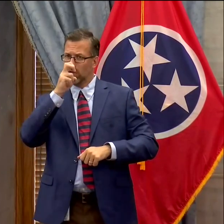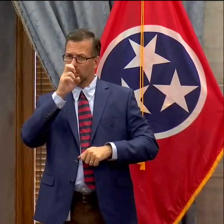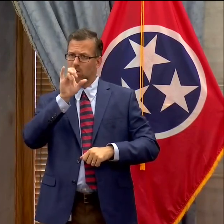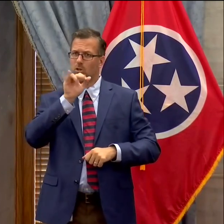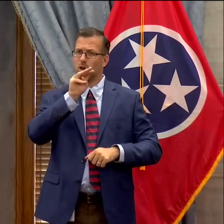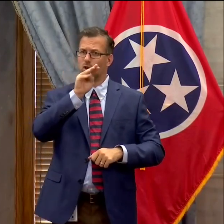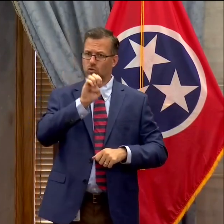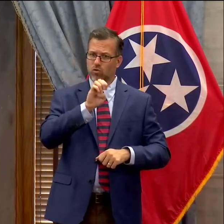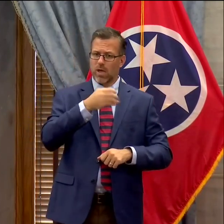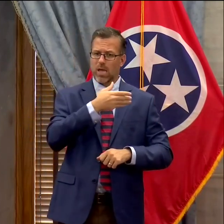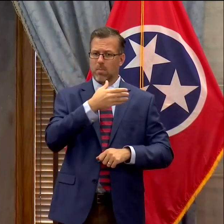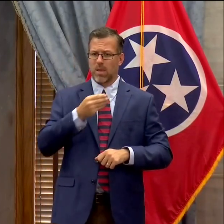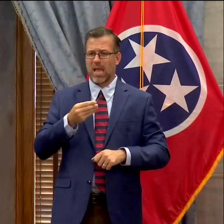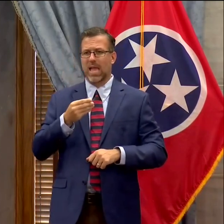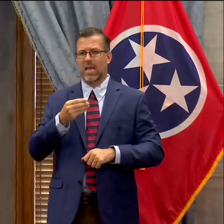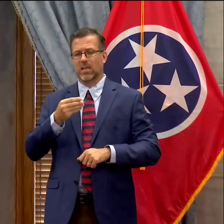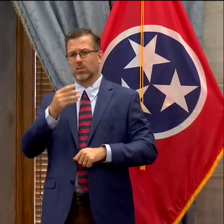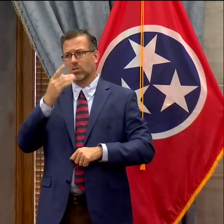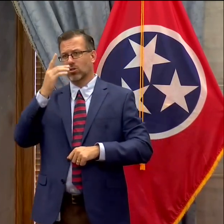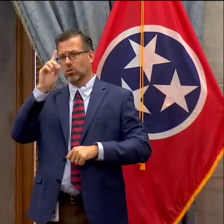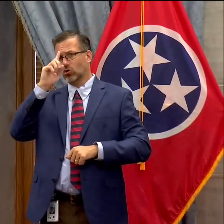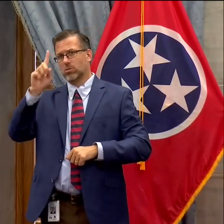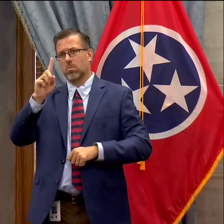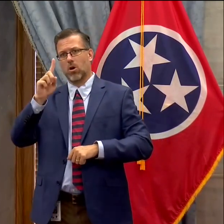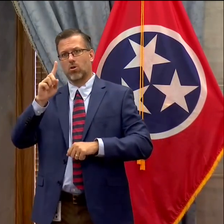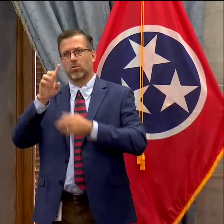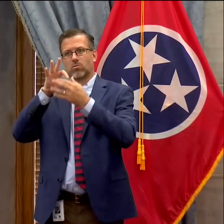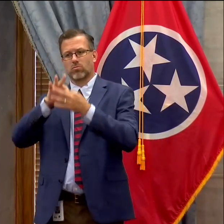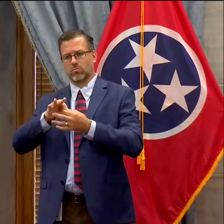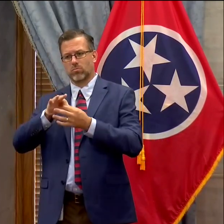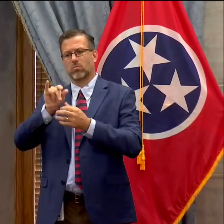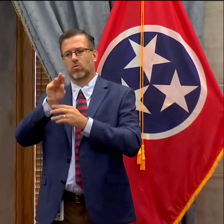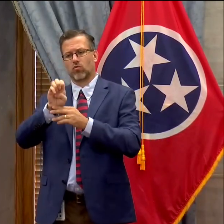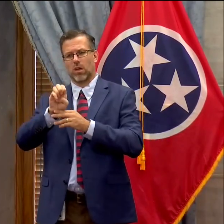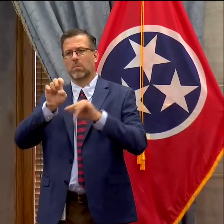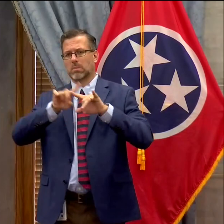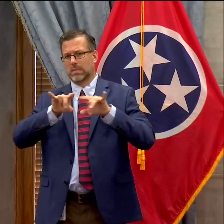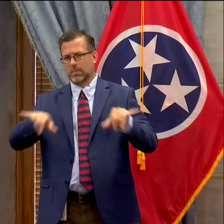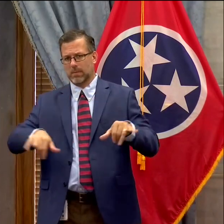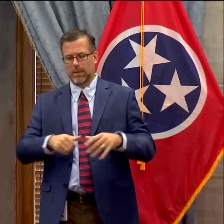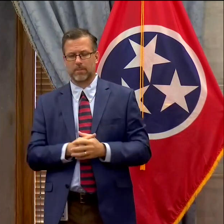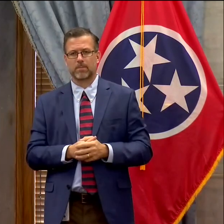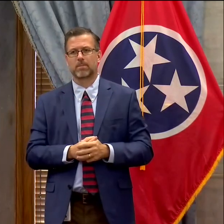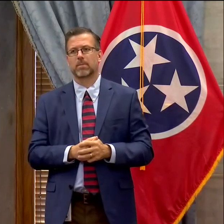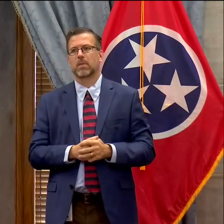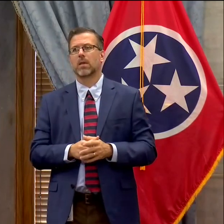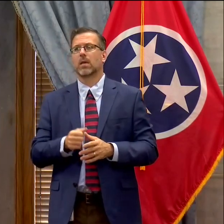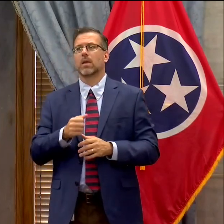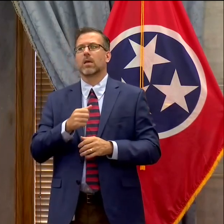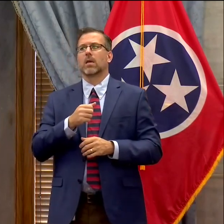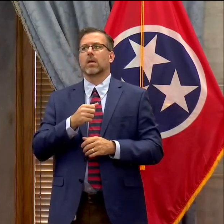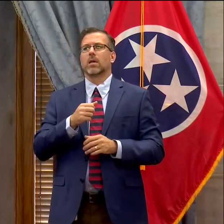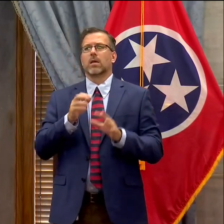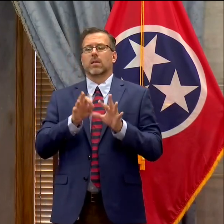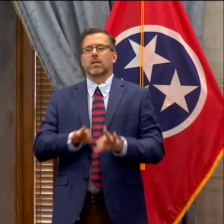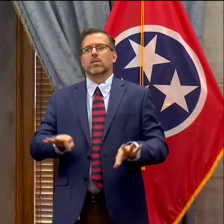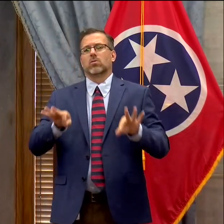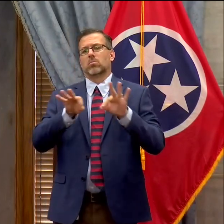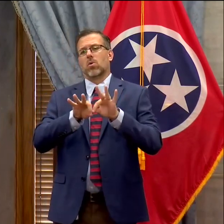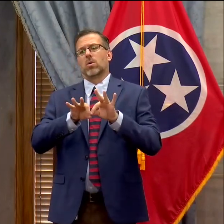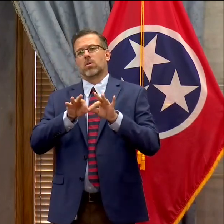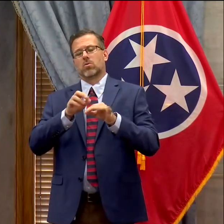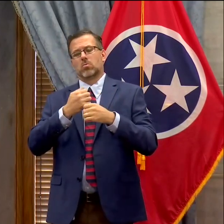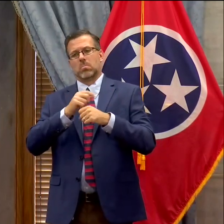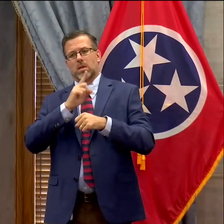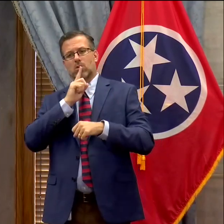crime at the same time. That's what good criminal justice reform is. It's making sure that you appropriately